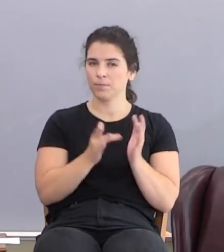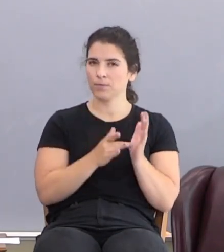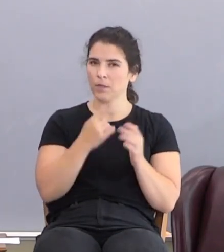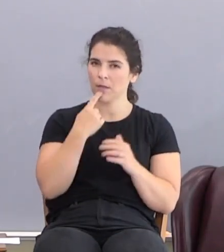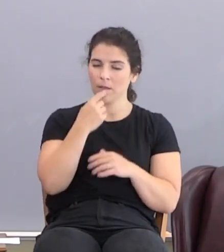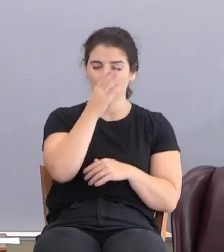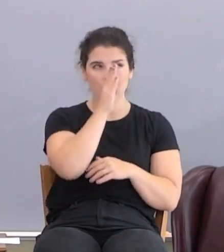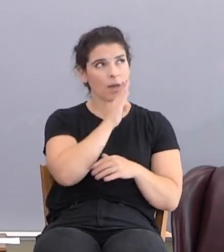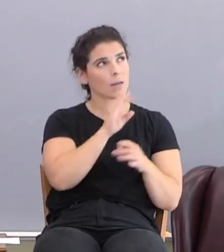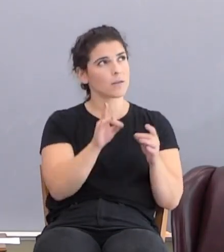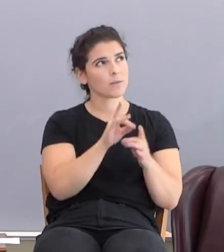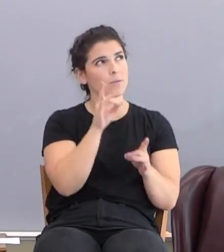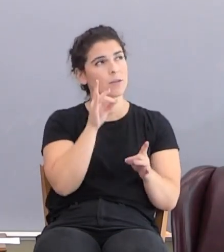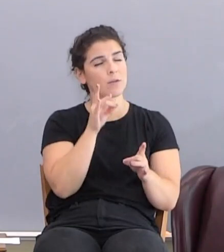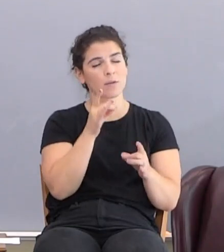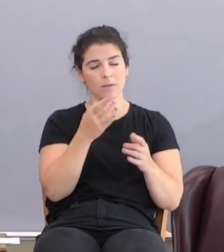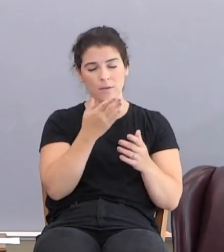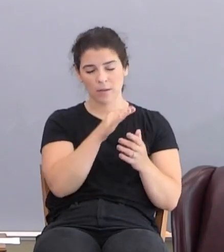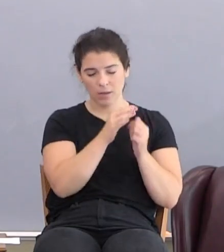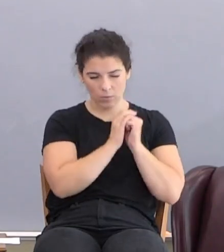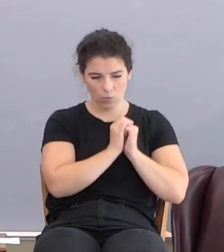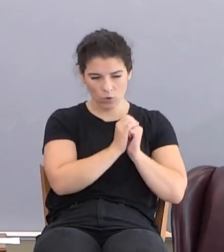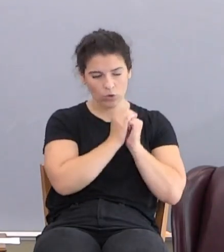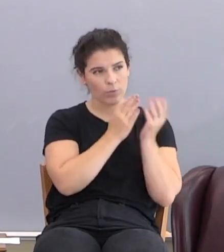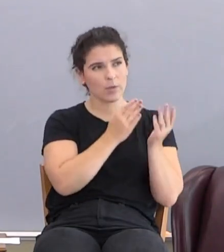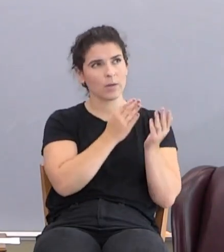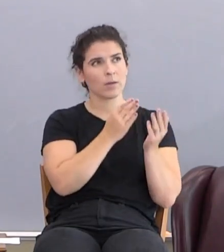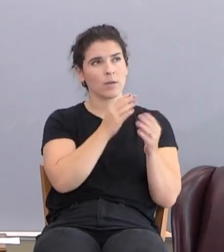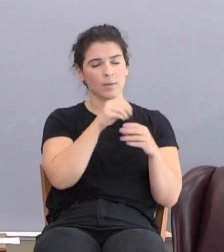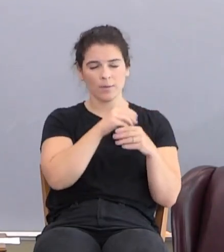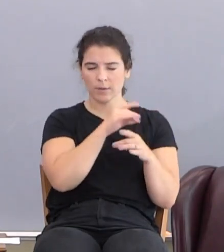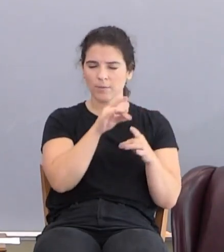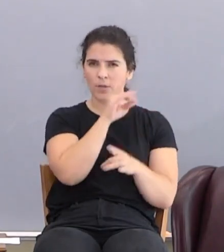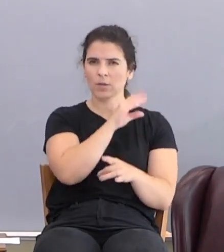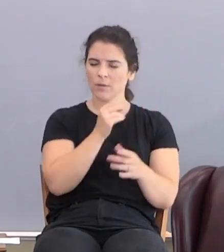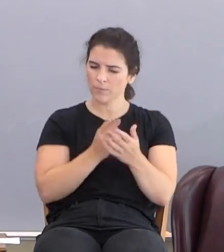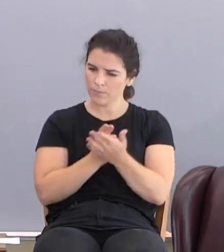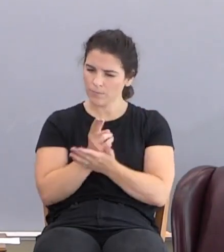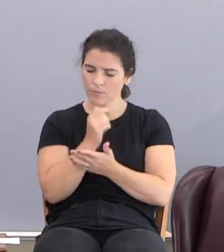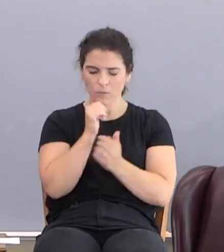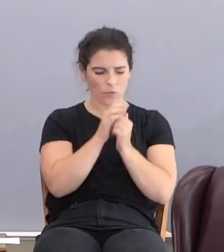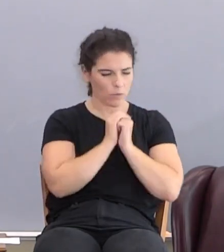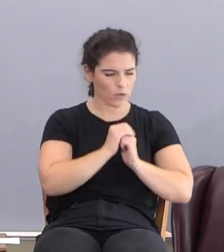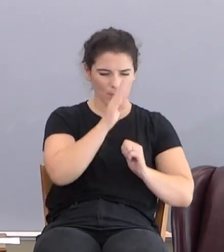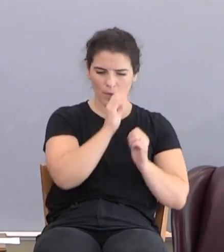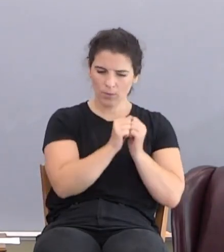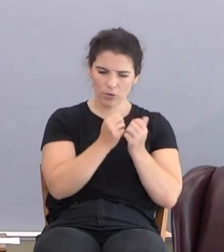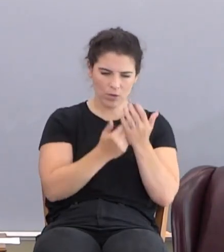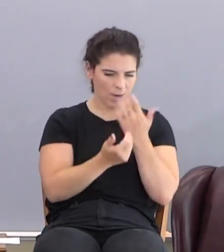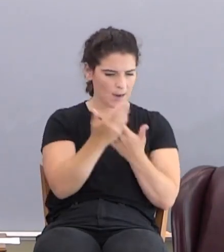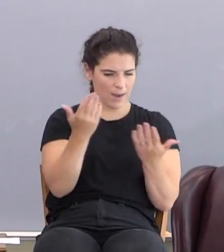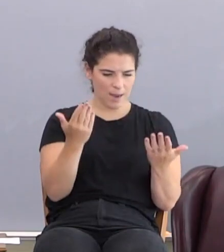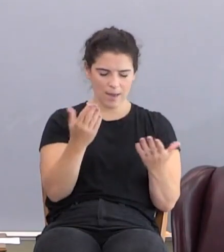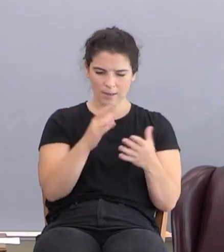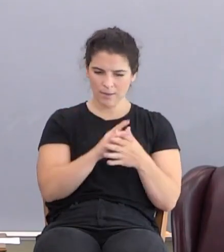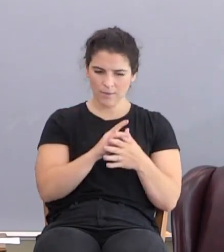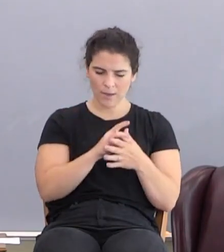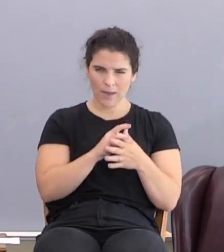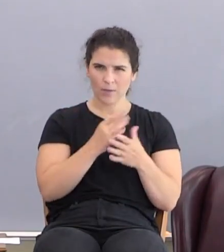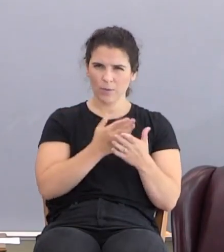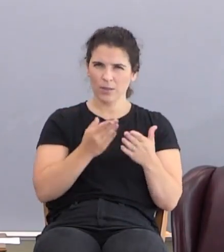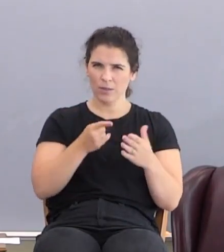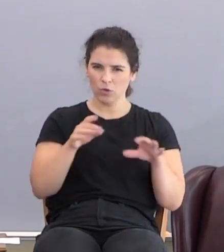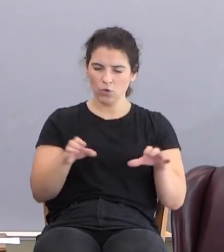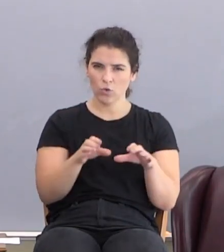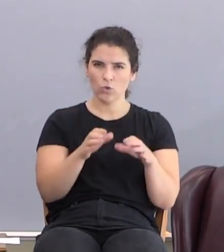God is a spirit. They that worship must worship in spirit and truth. You don't worship God with your hands, with your flesh, with the things that you do.